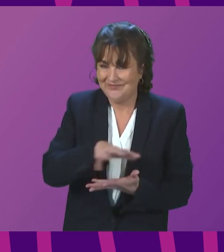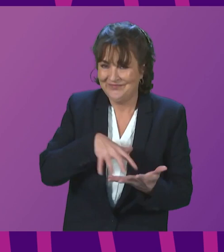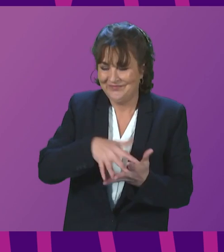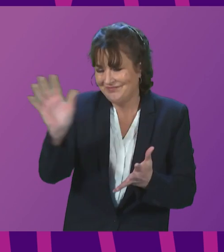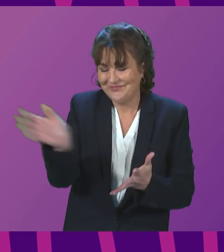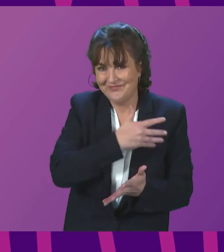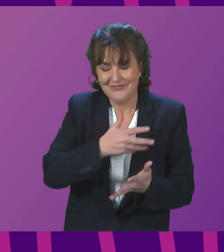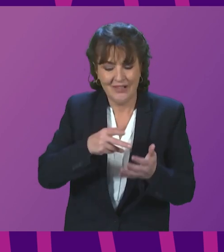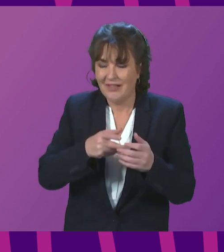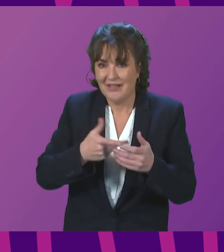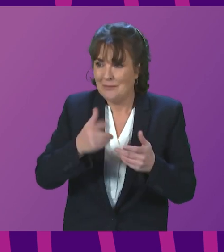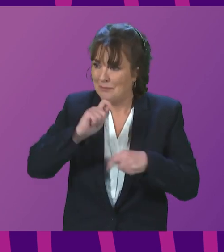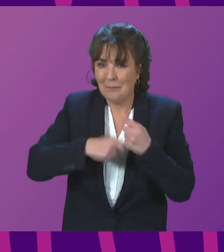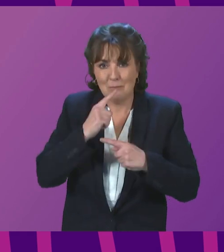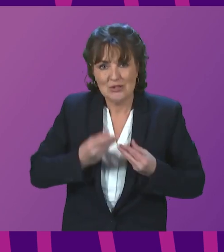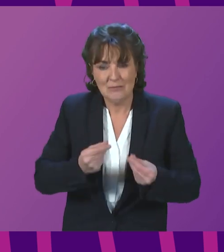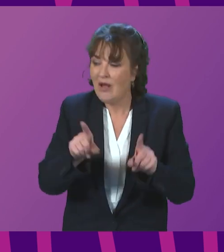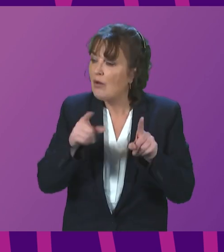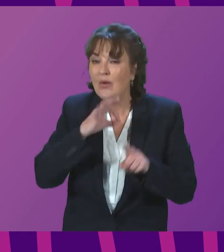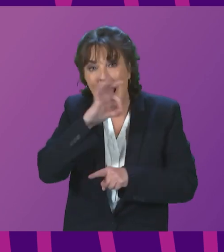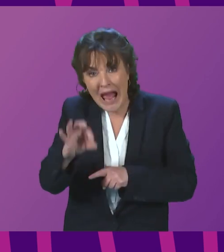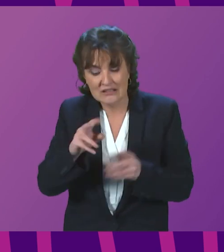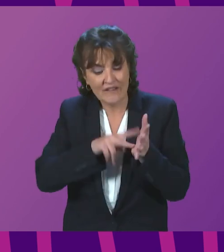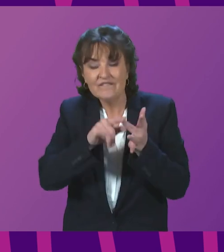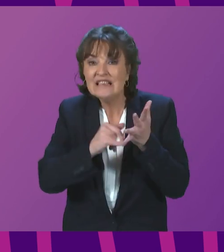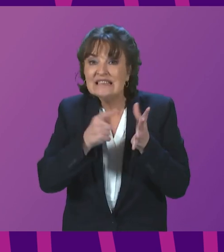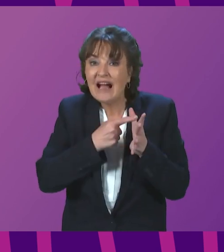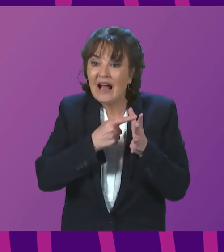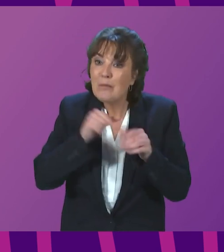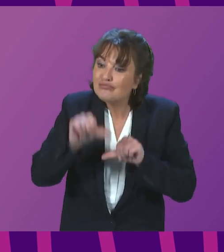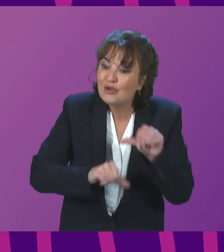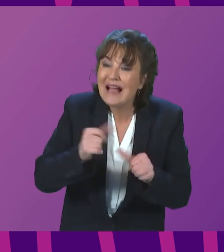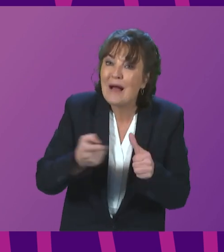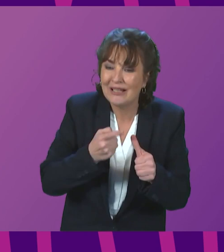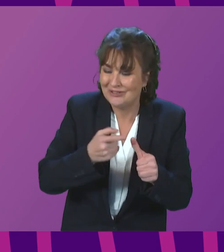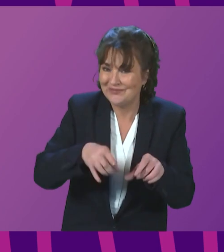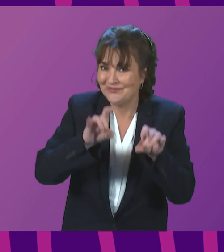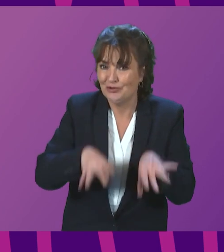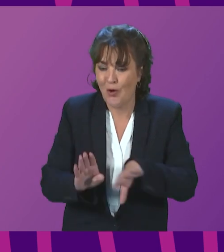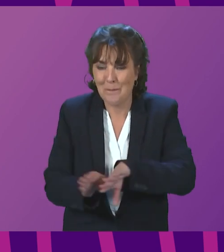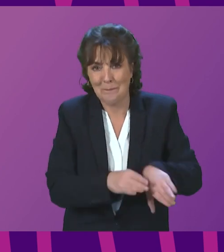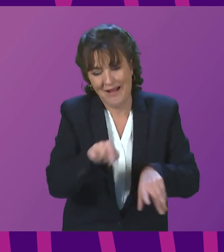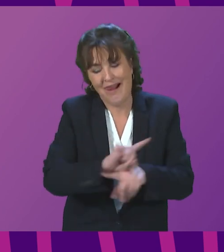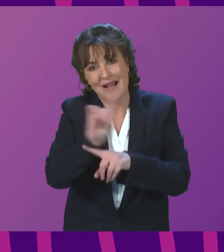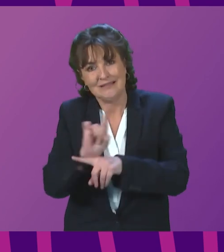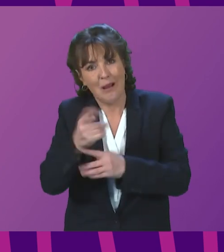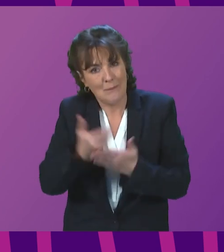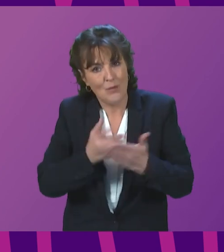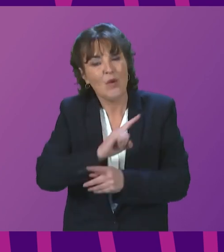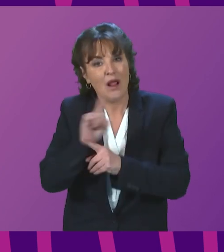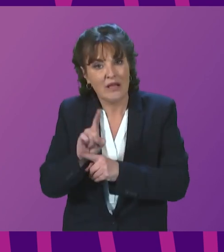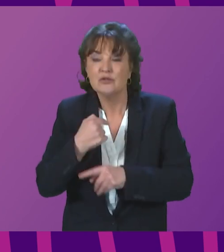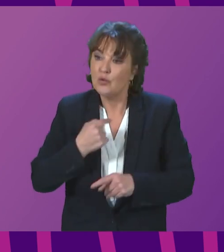for visa requirements to be waived, but we are also seeking assurances, and I hope these assurances will be given, that people coming